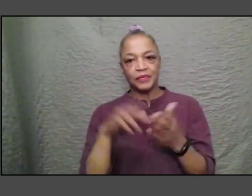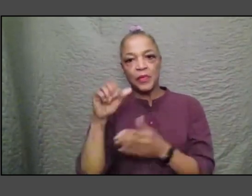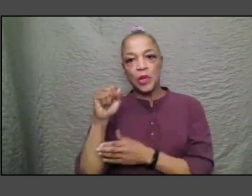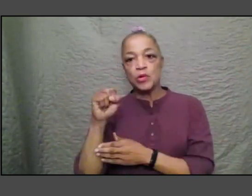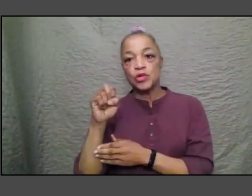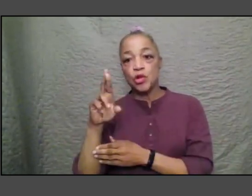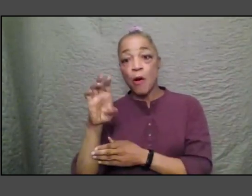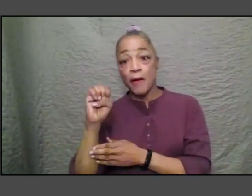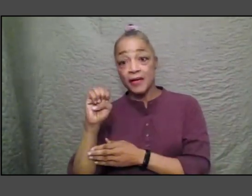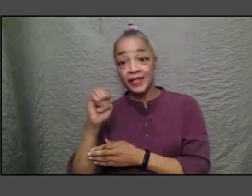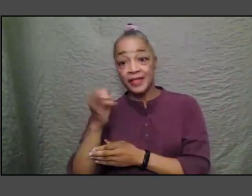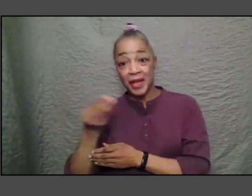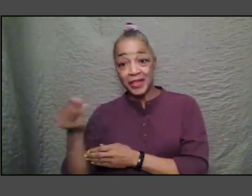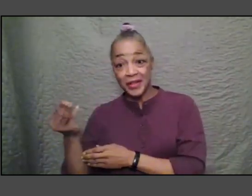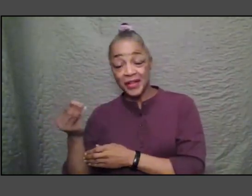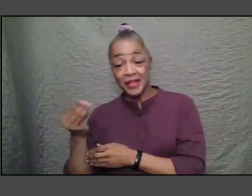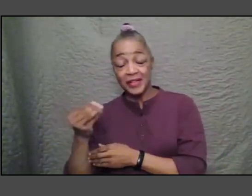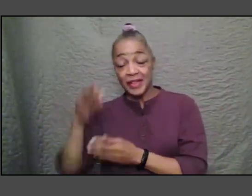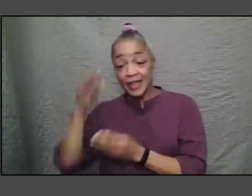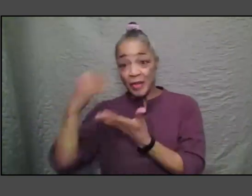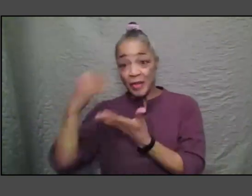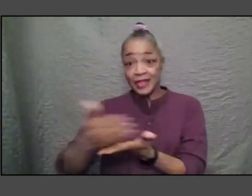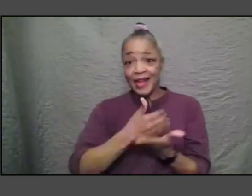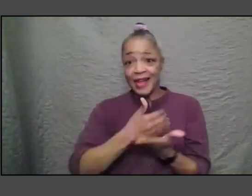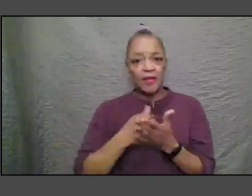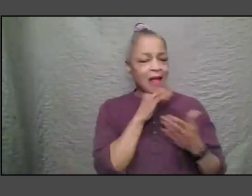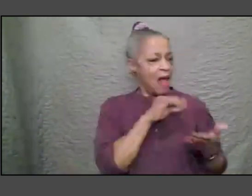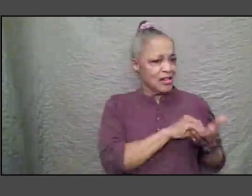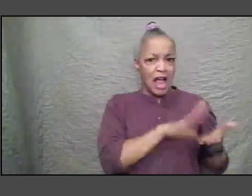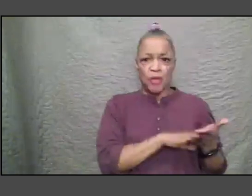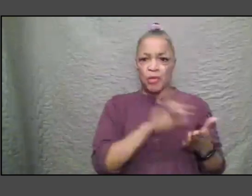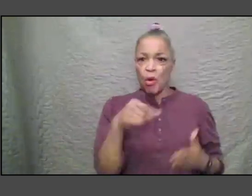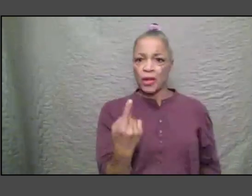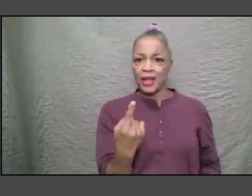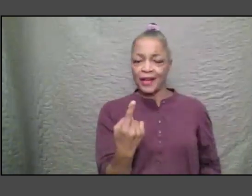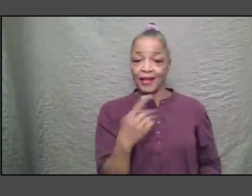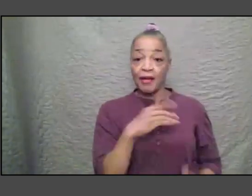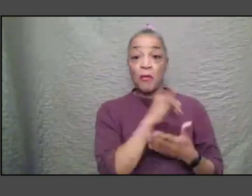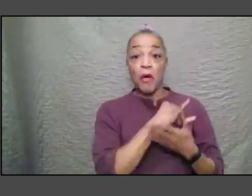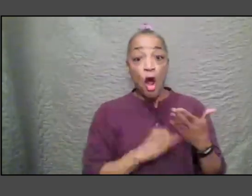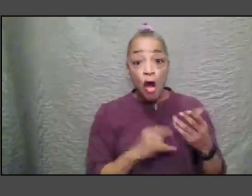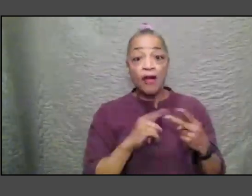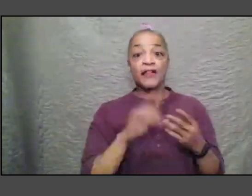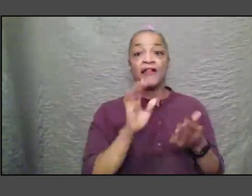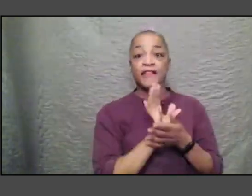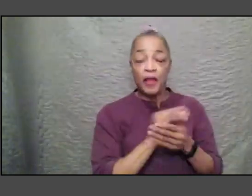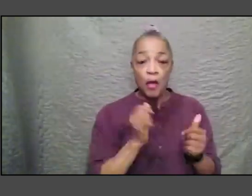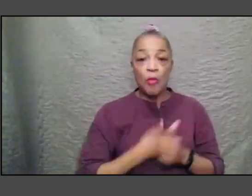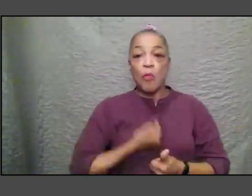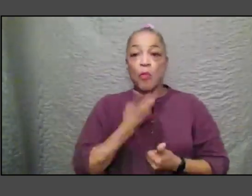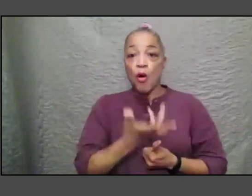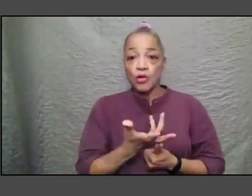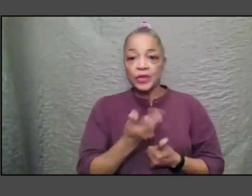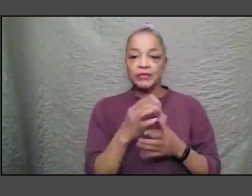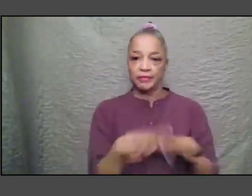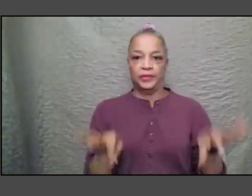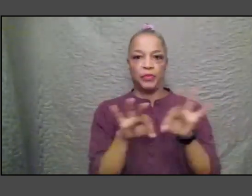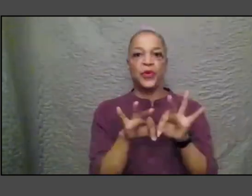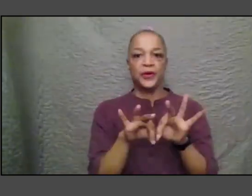gather beyond documents whether it's through art or film or poetry and i think that's crucially important i also think technology is